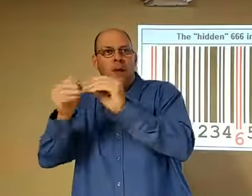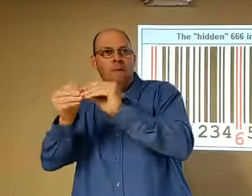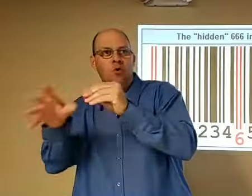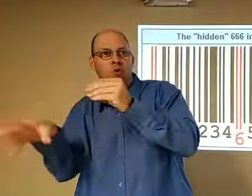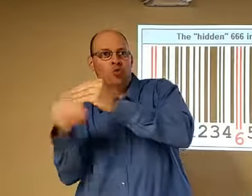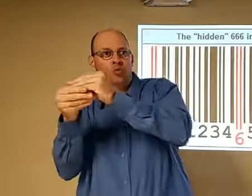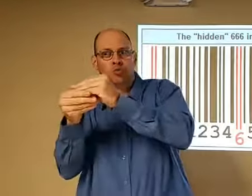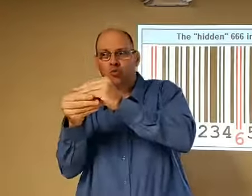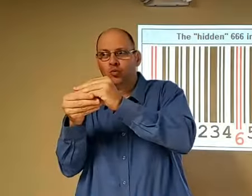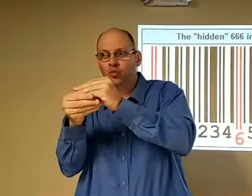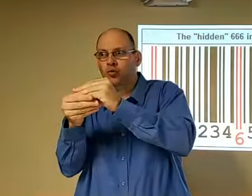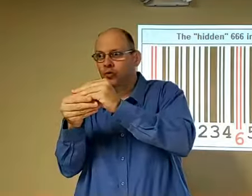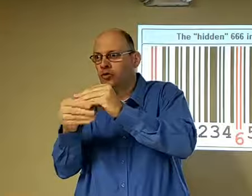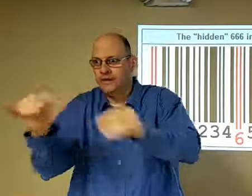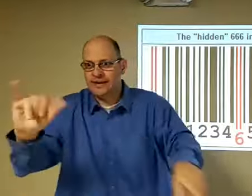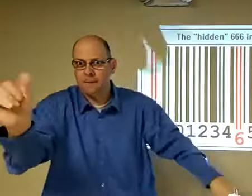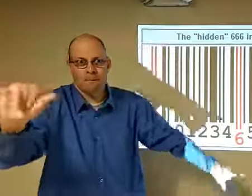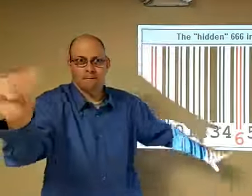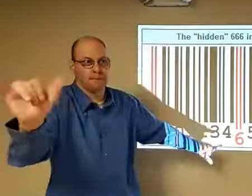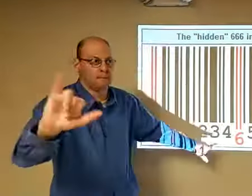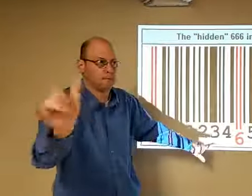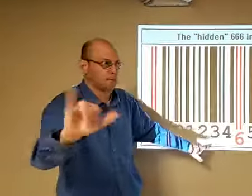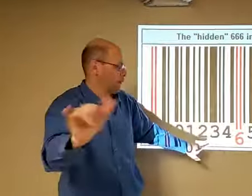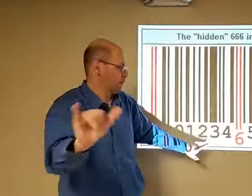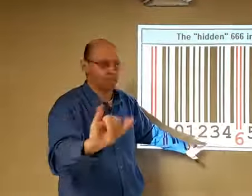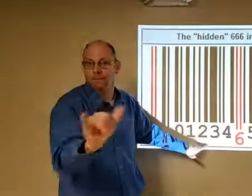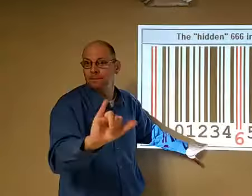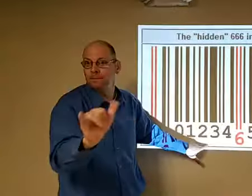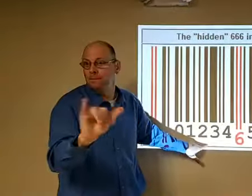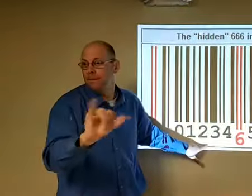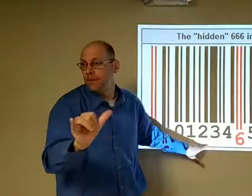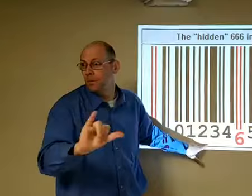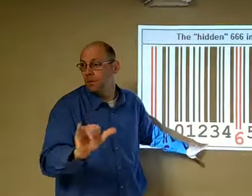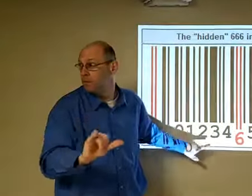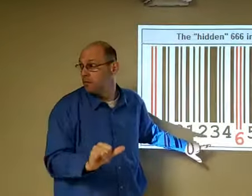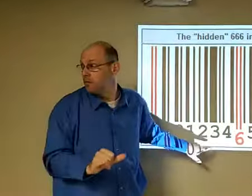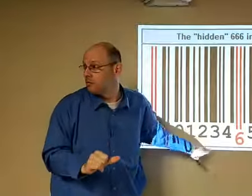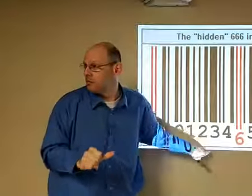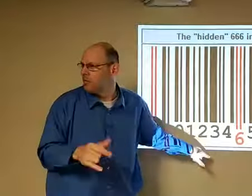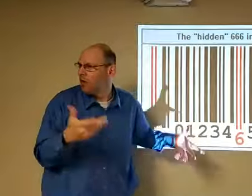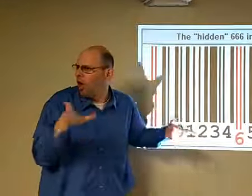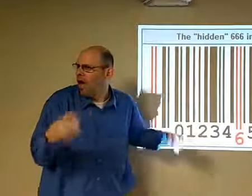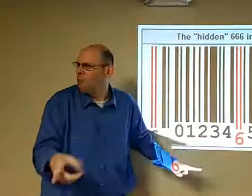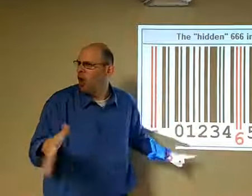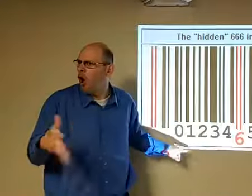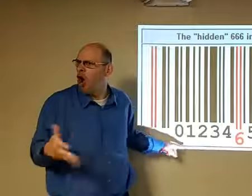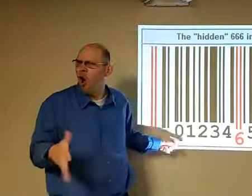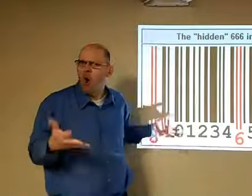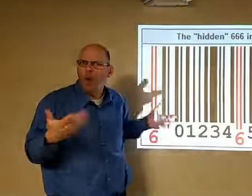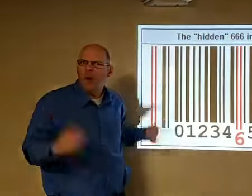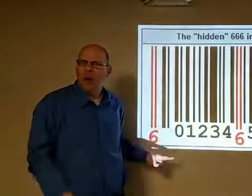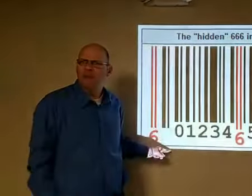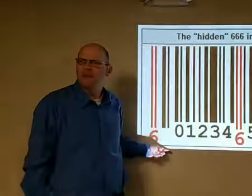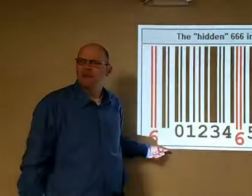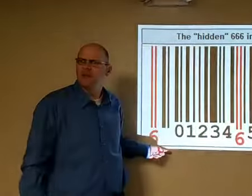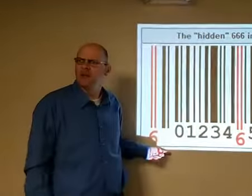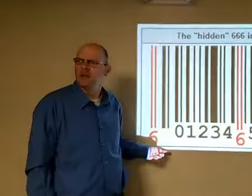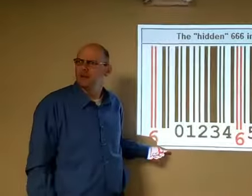all will have the 666 in their mark but maybe have another number attached